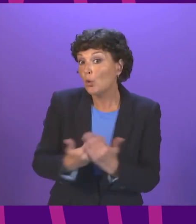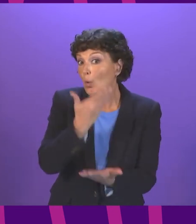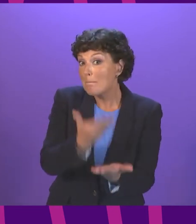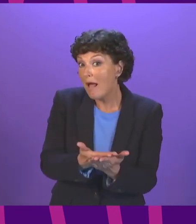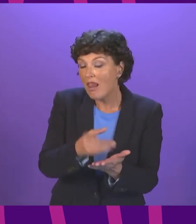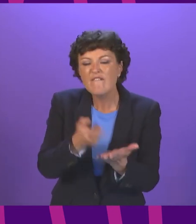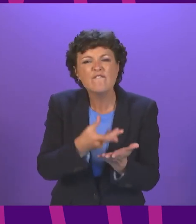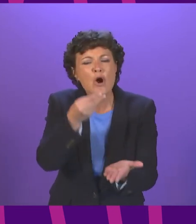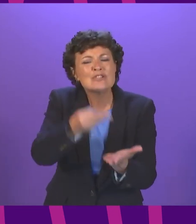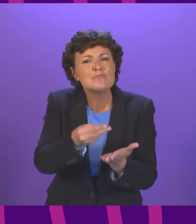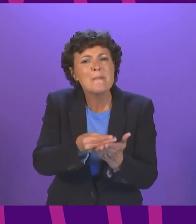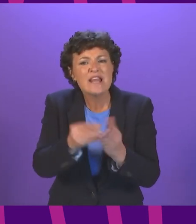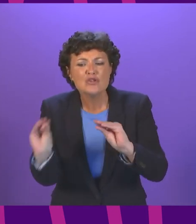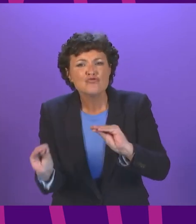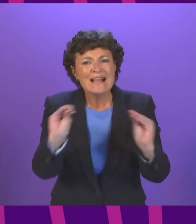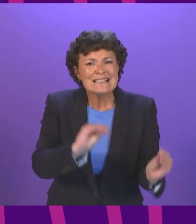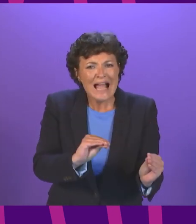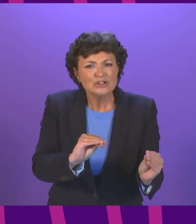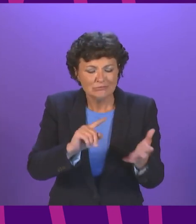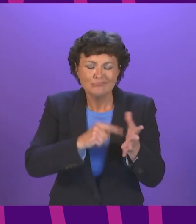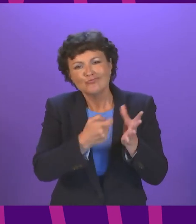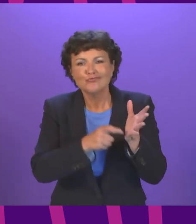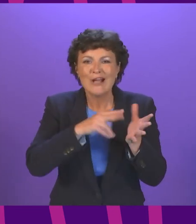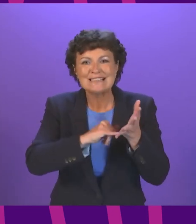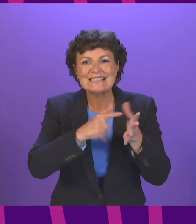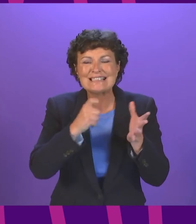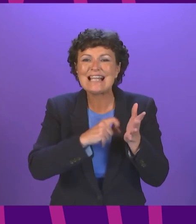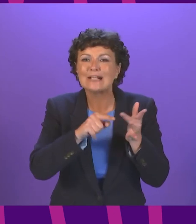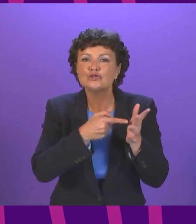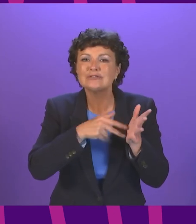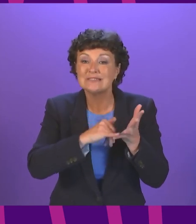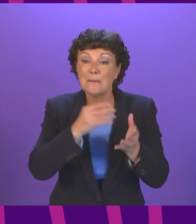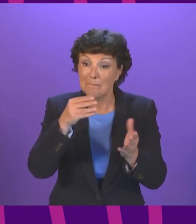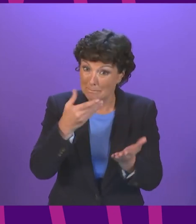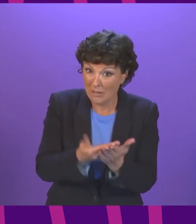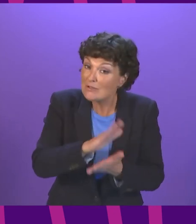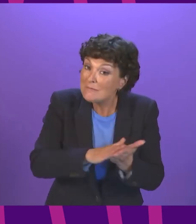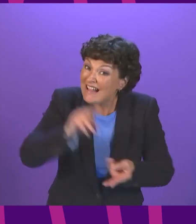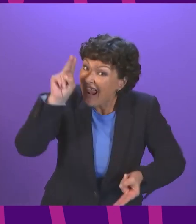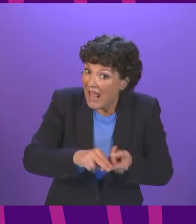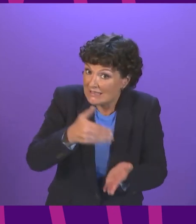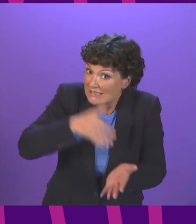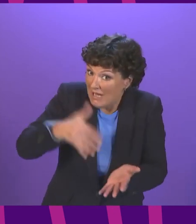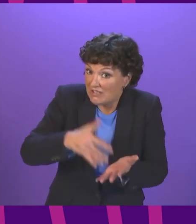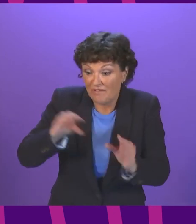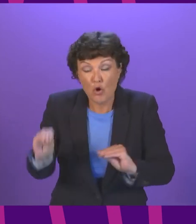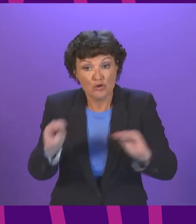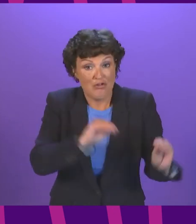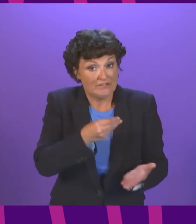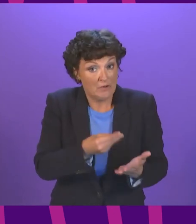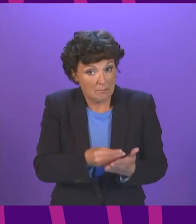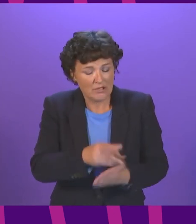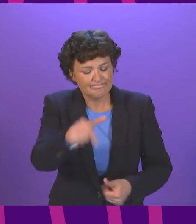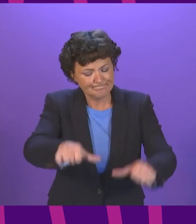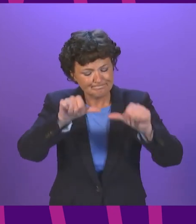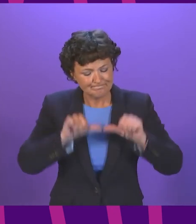less expensive and more efficient and enable easier access to finance We will also do more to promote fair